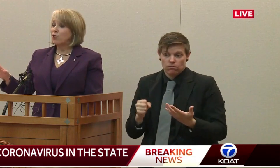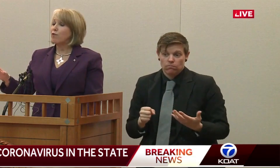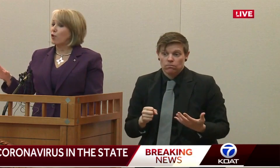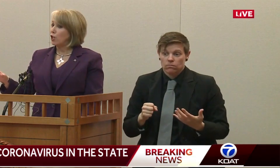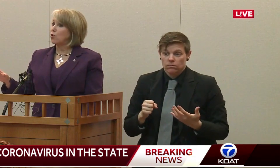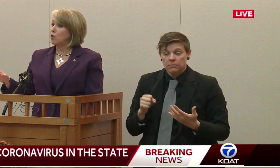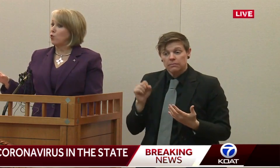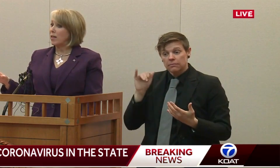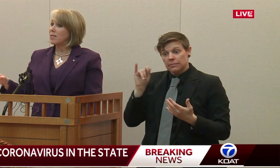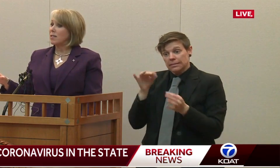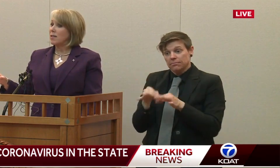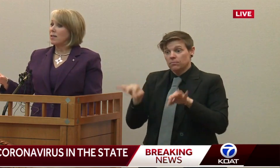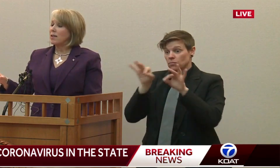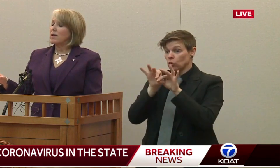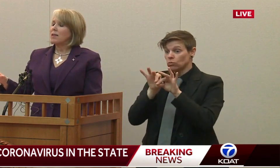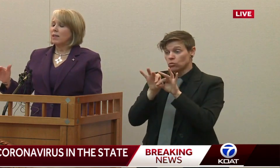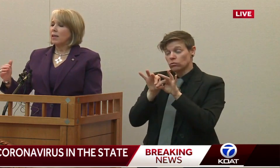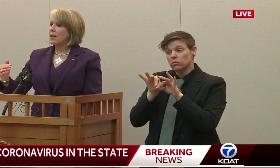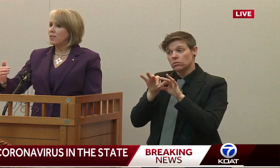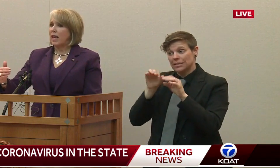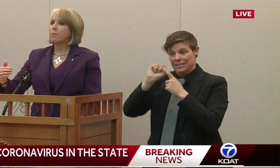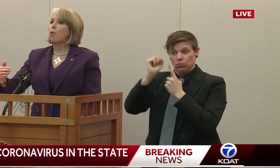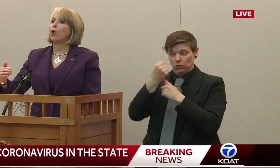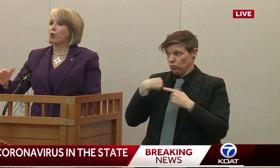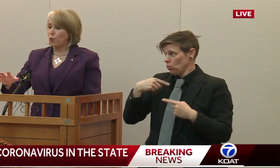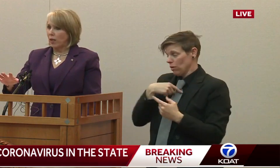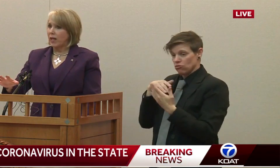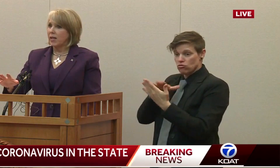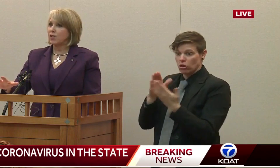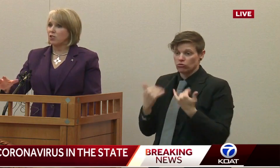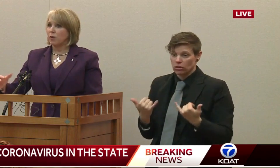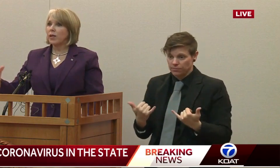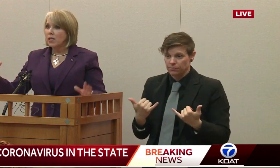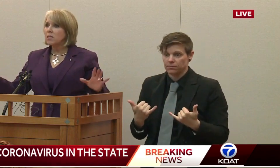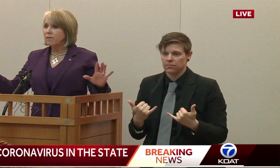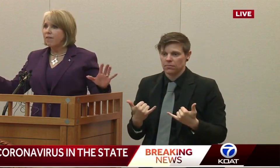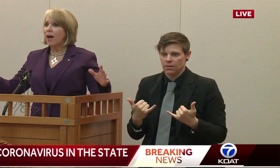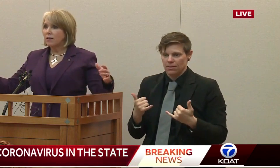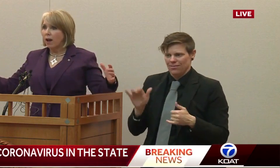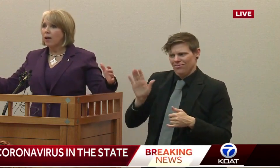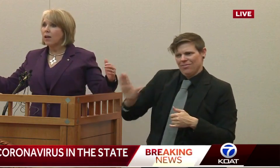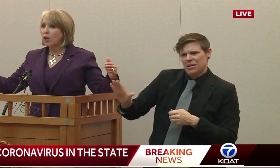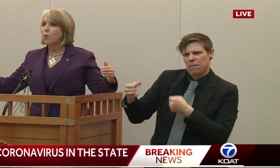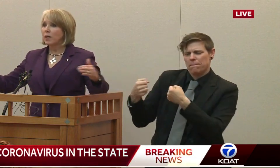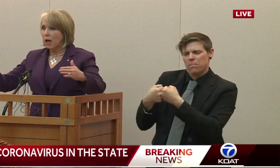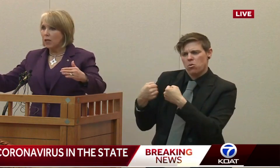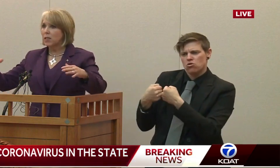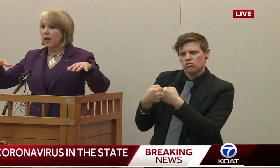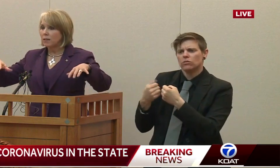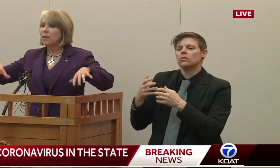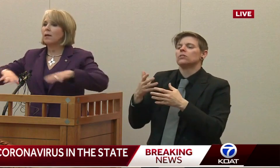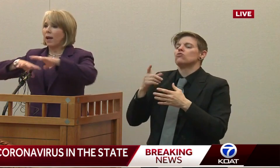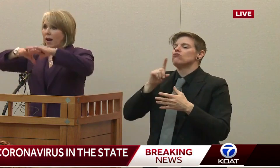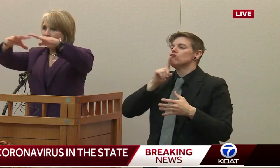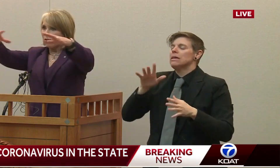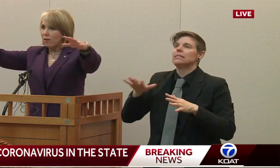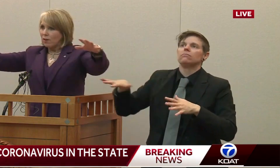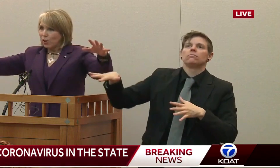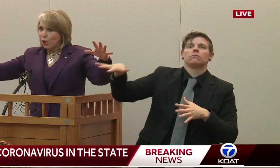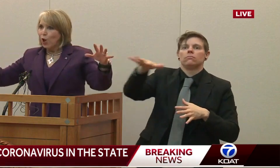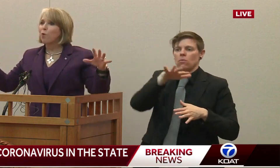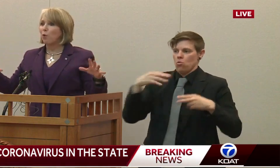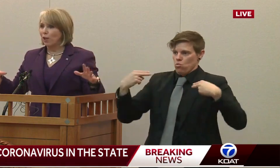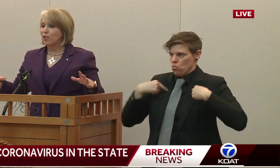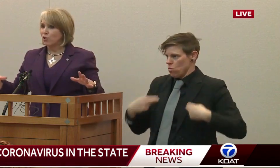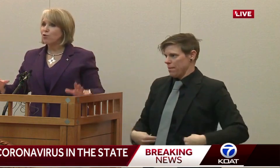important issue for us to address, is a border-related issue. It is, in fact, a human contact and